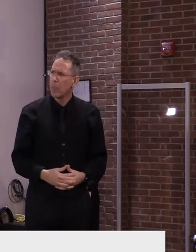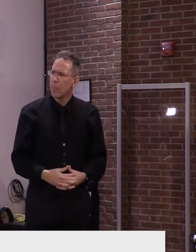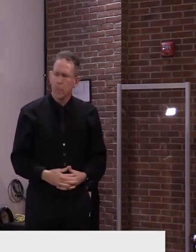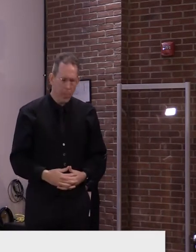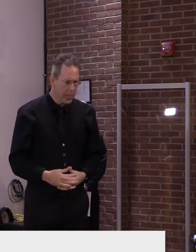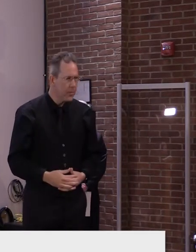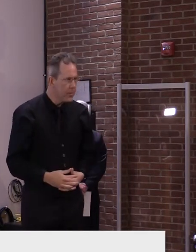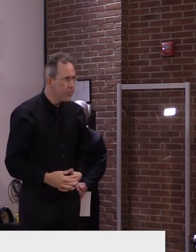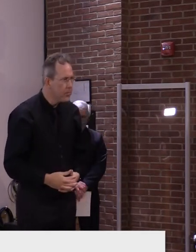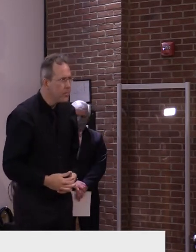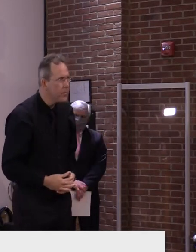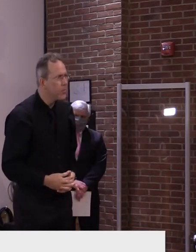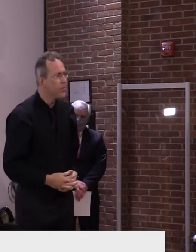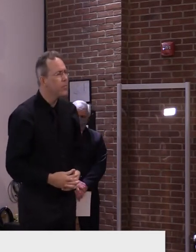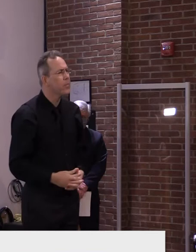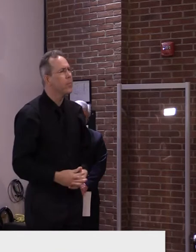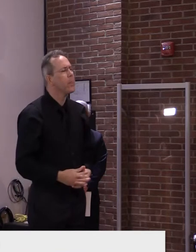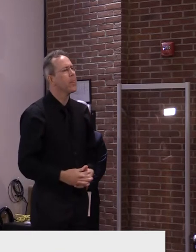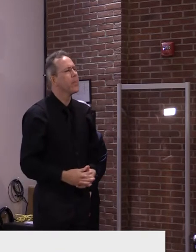Mike, uh, you. Uh,